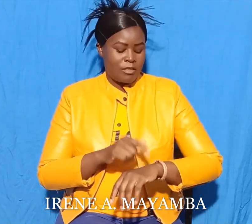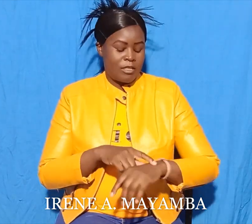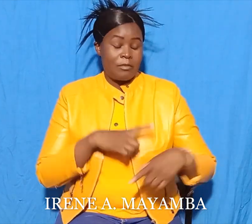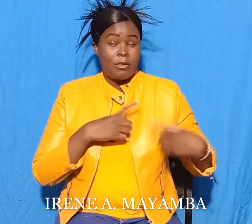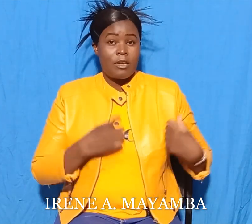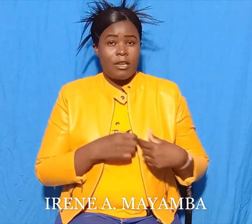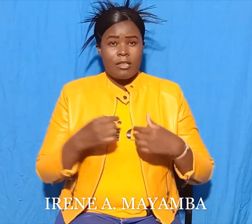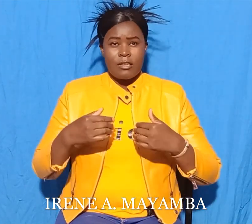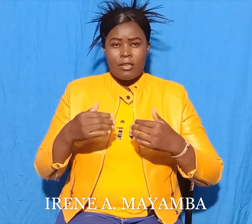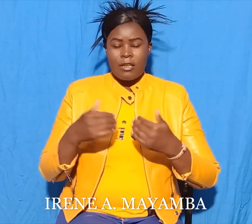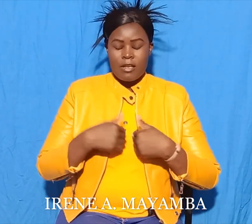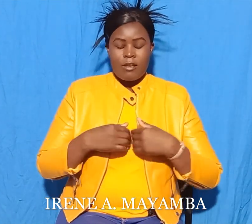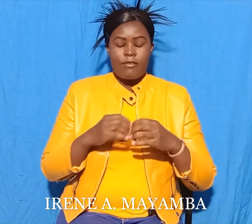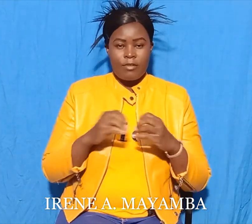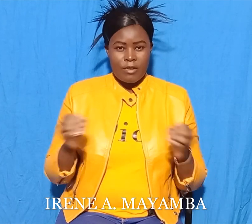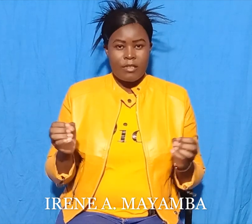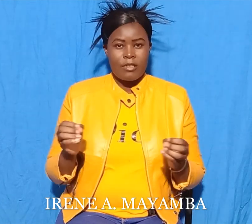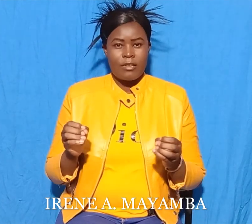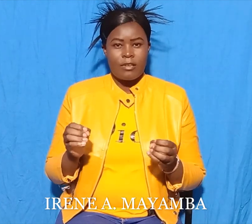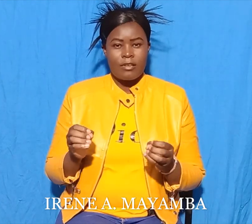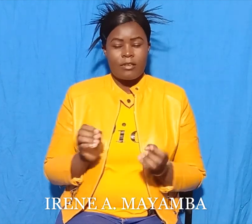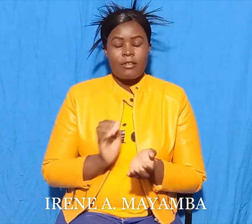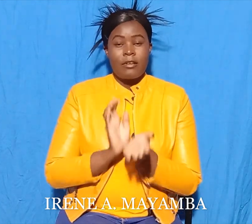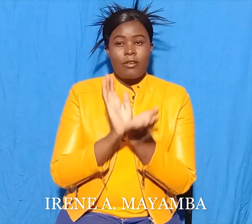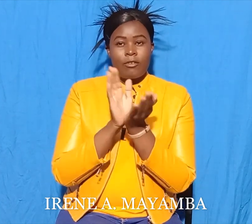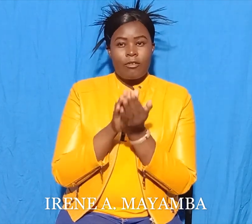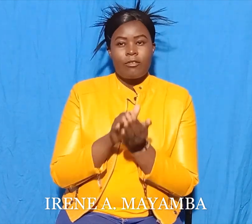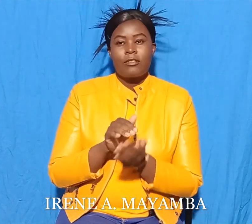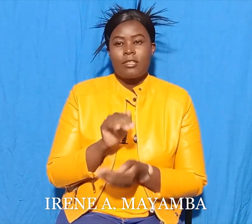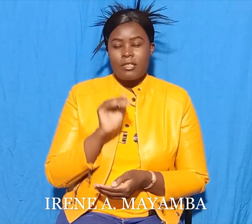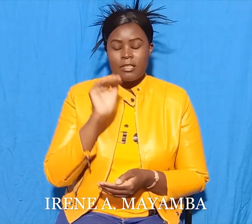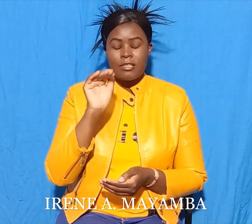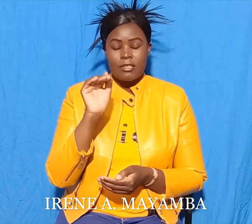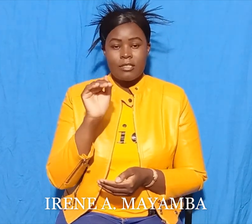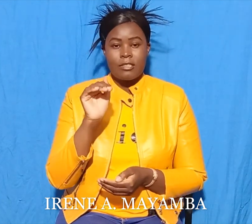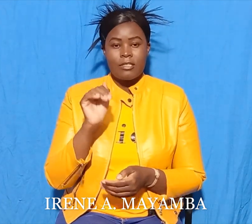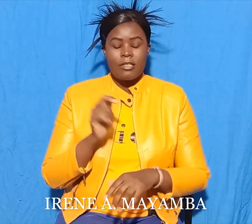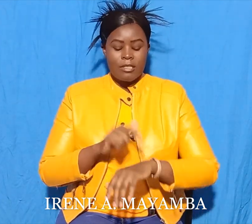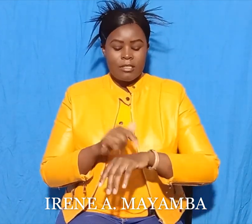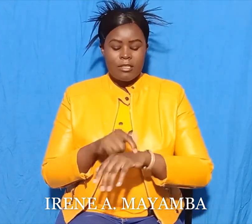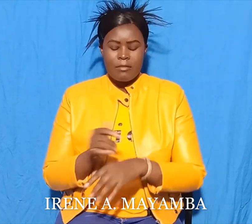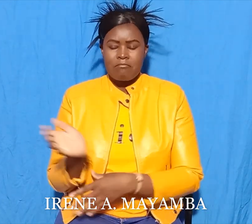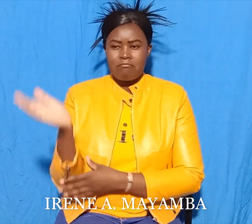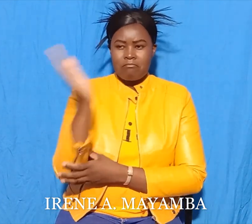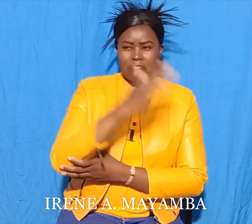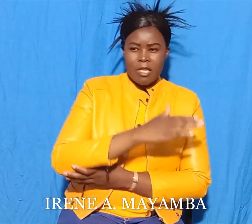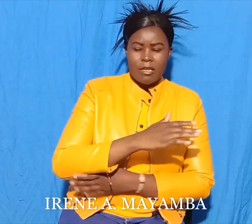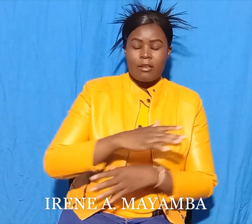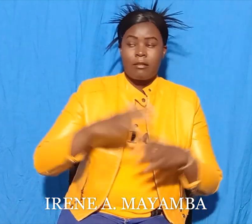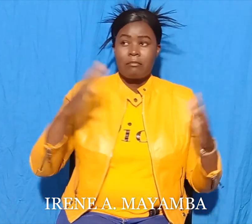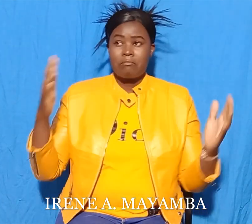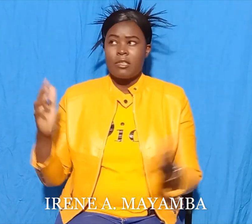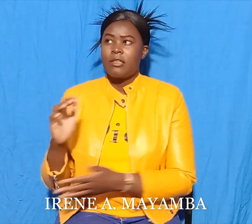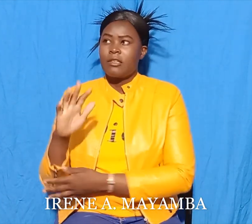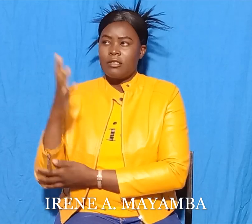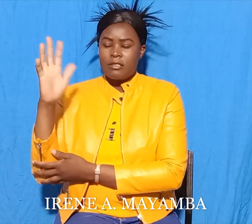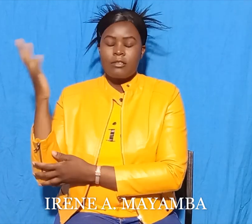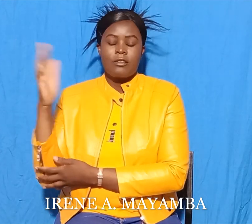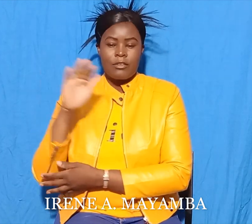to your tree, will you go and get your heart? Of course, I will. And